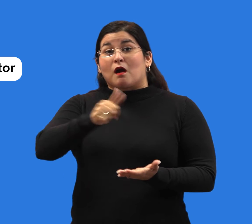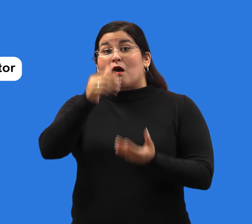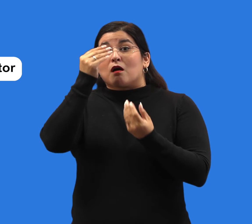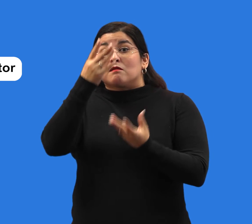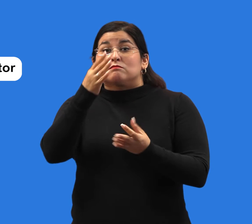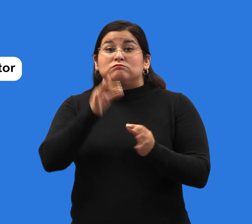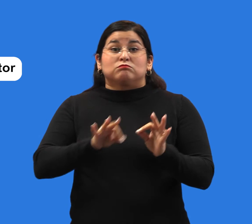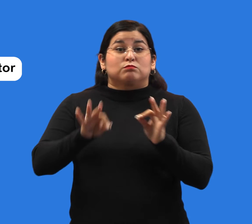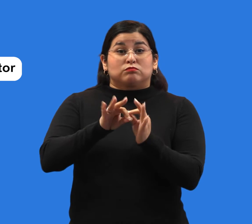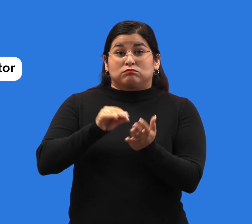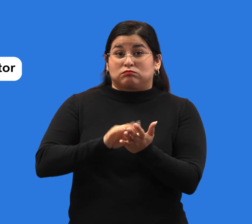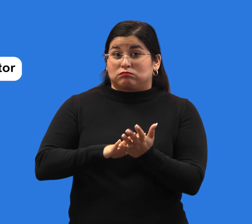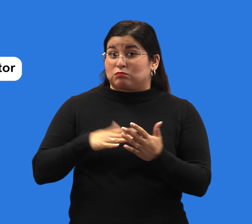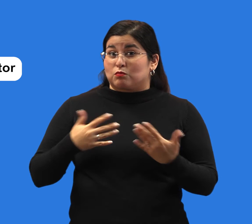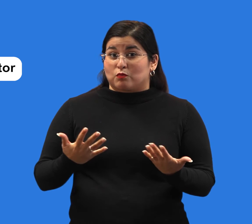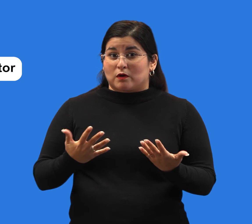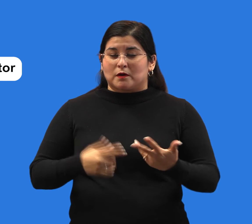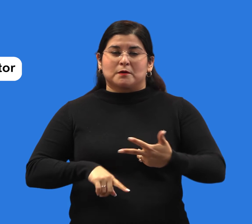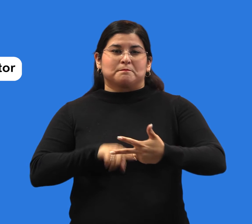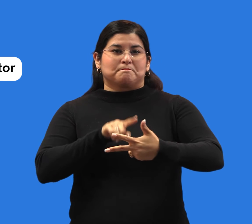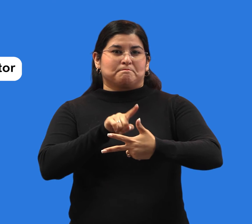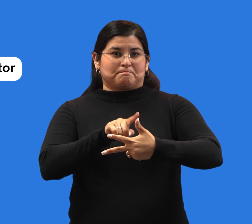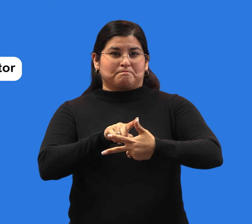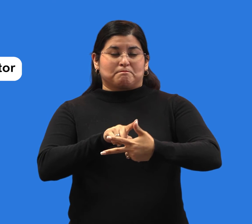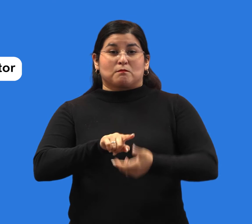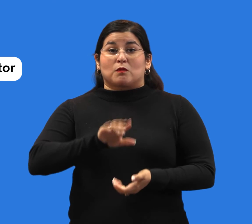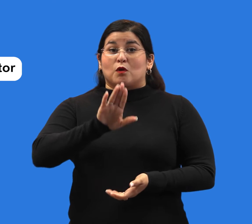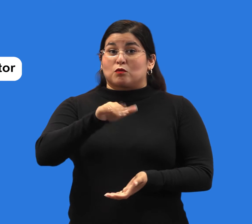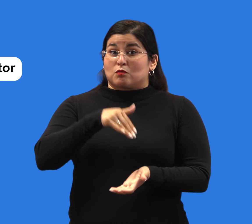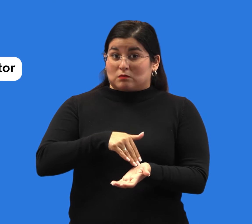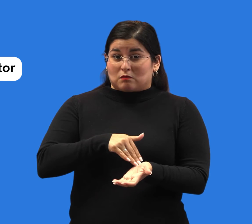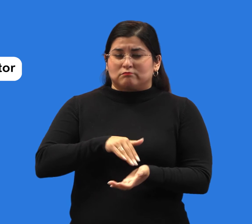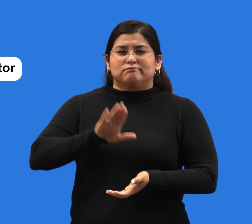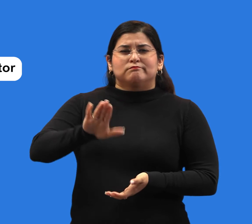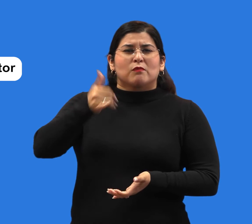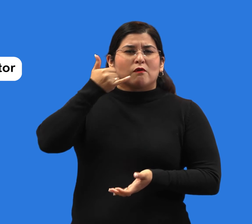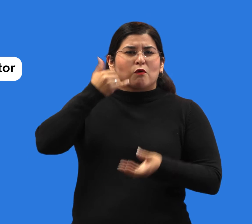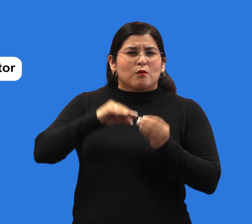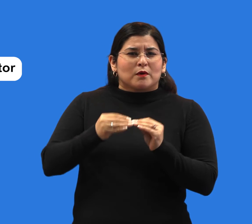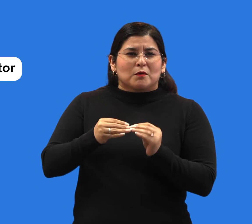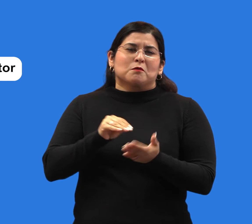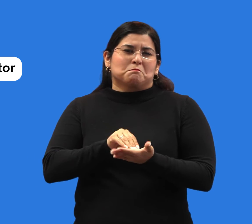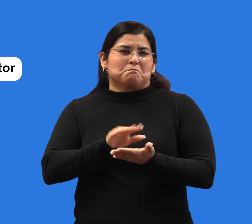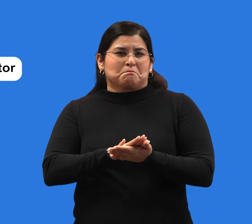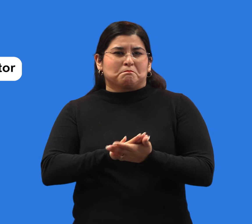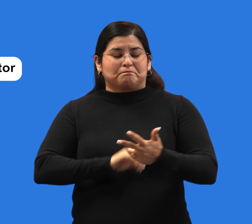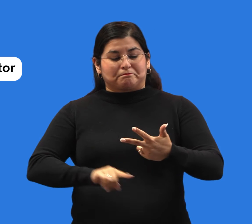for COVID-19, you'll know what to do. Your doctor can decide what type of medicine, if any, is